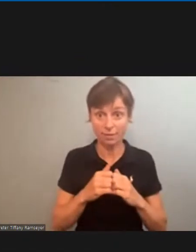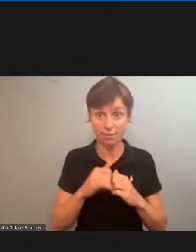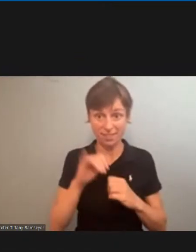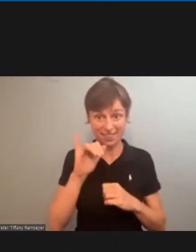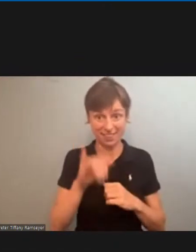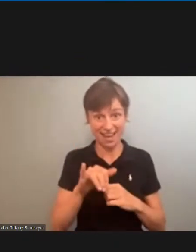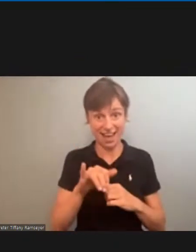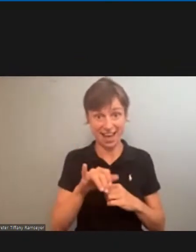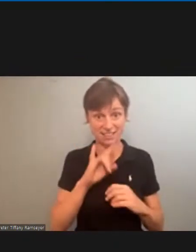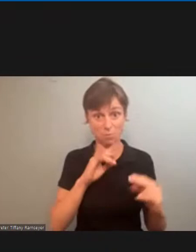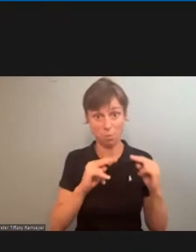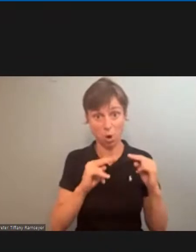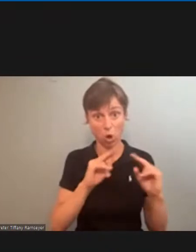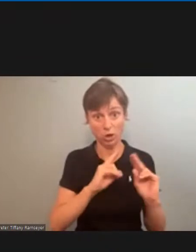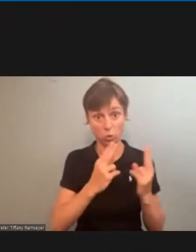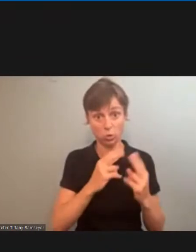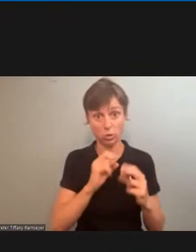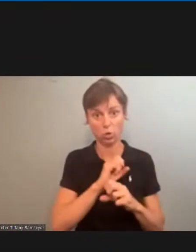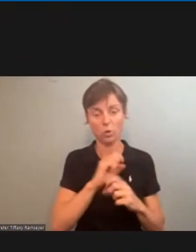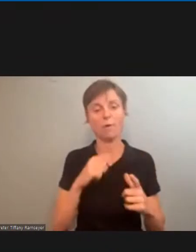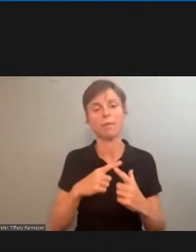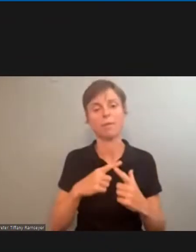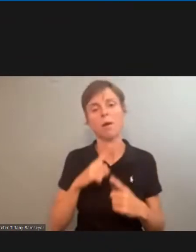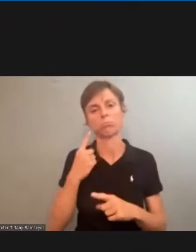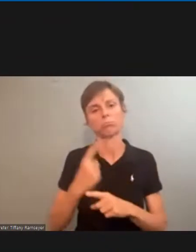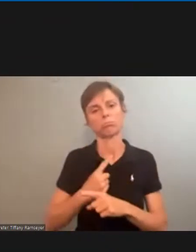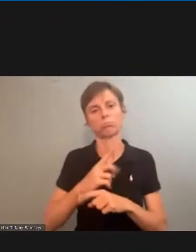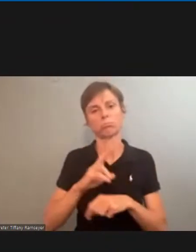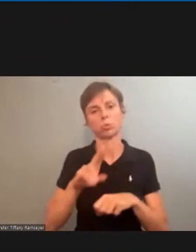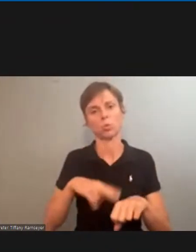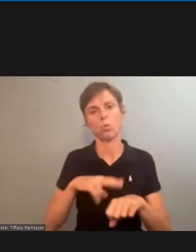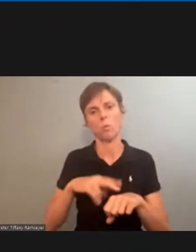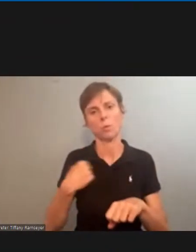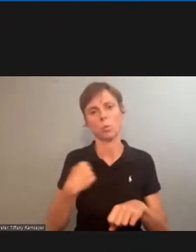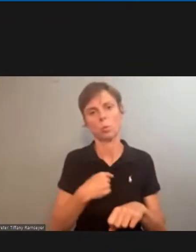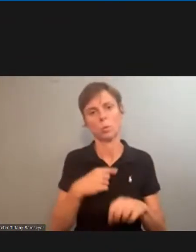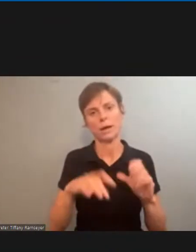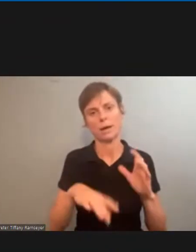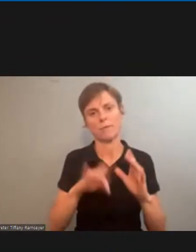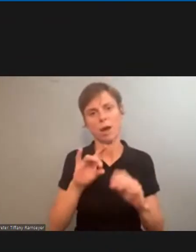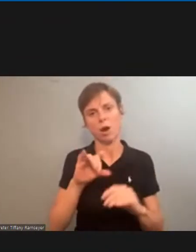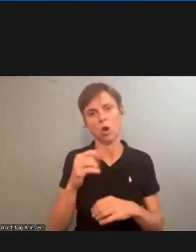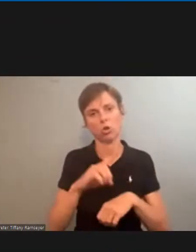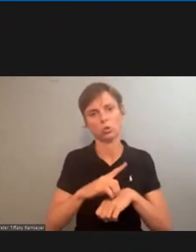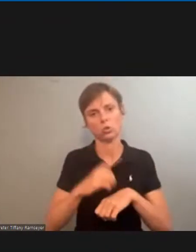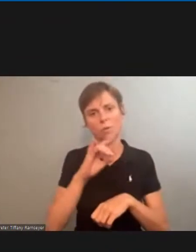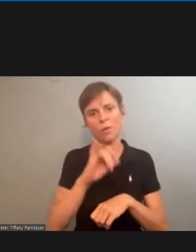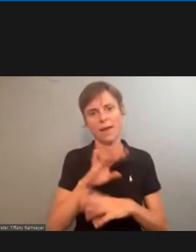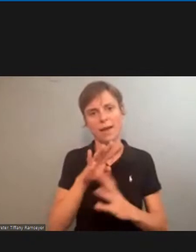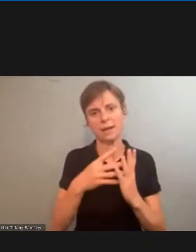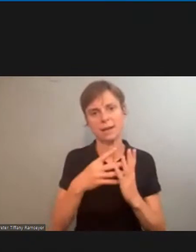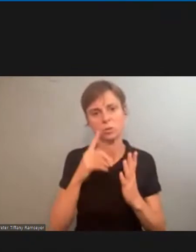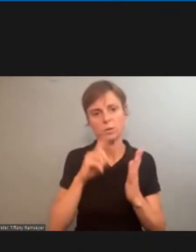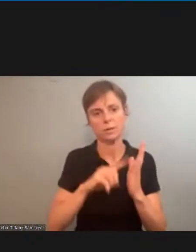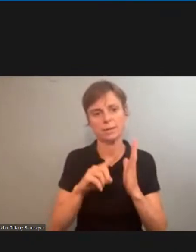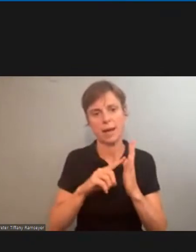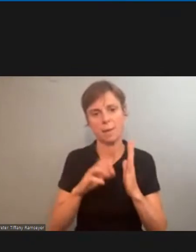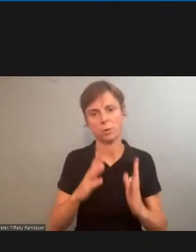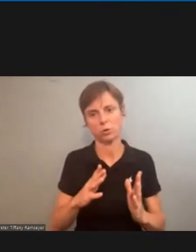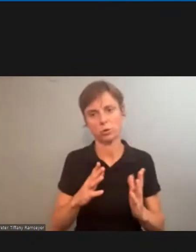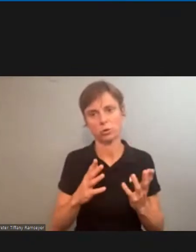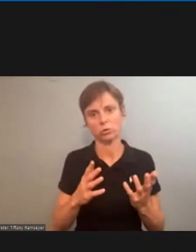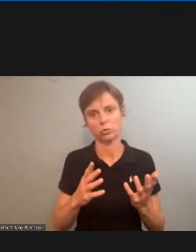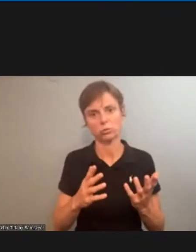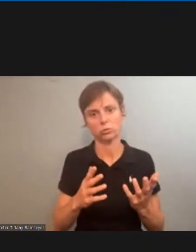being bargaining unit work, then normally we can find other duties for that scheduled examiner to do